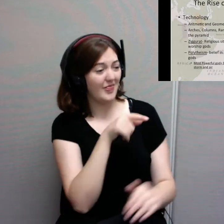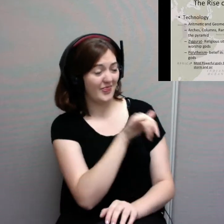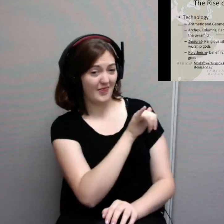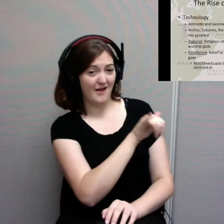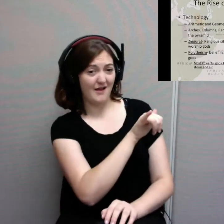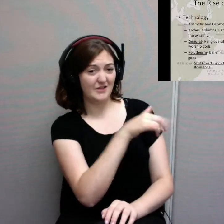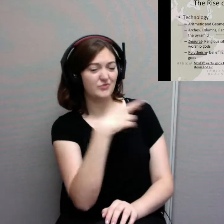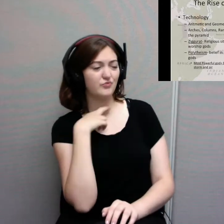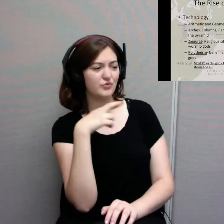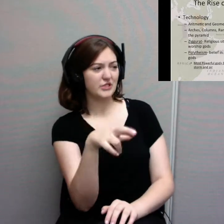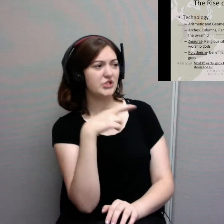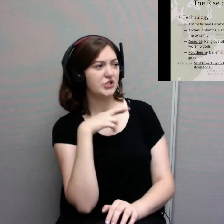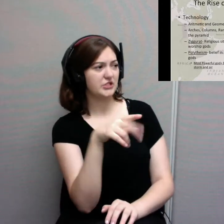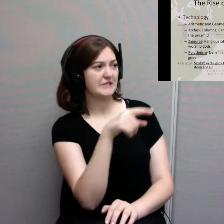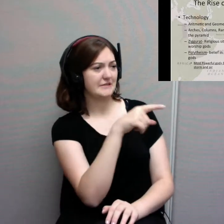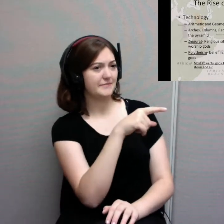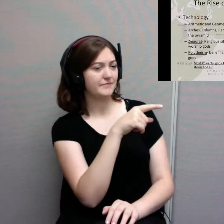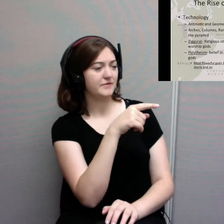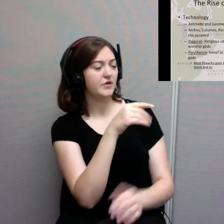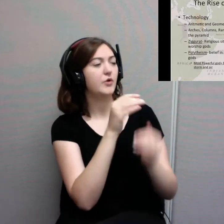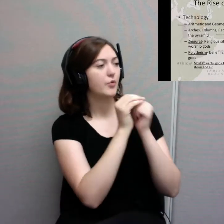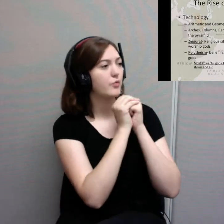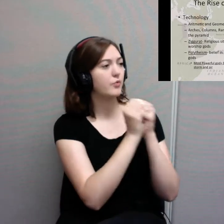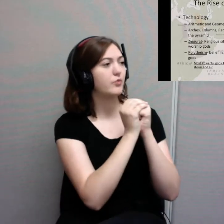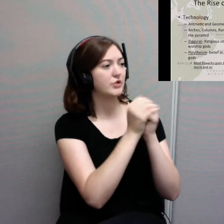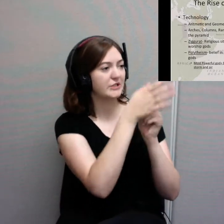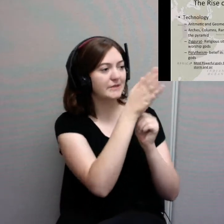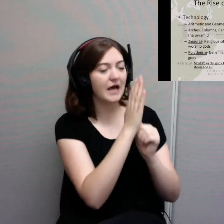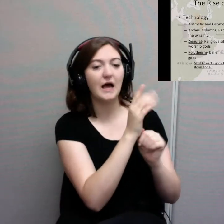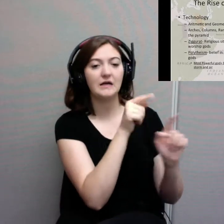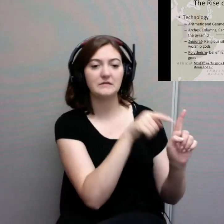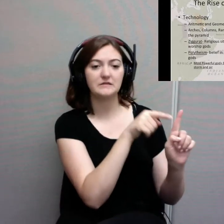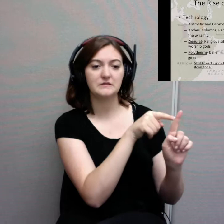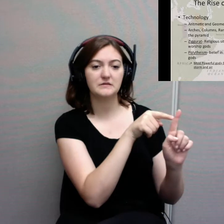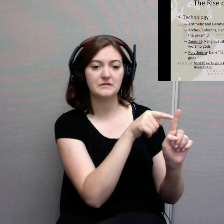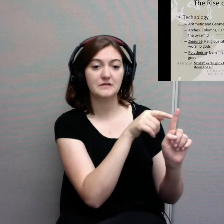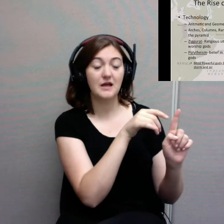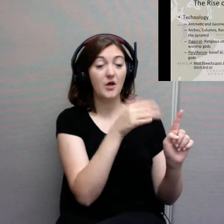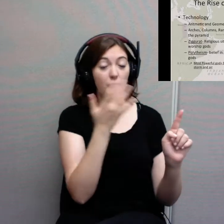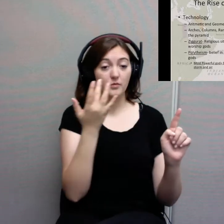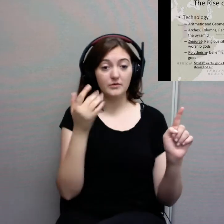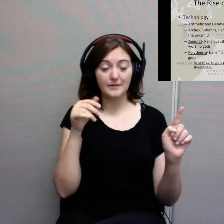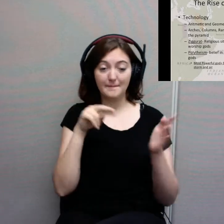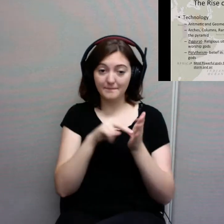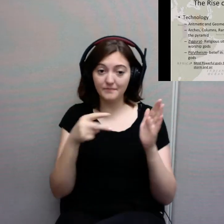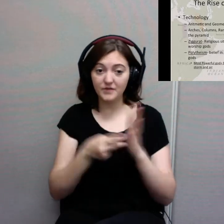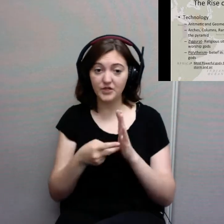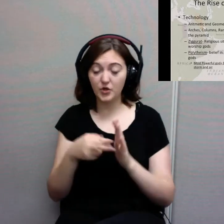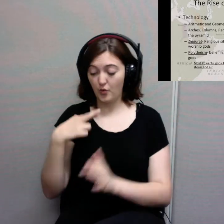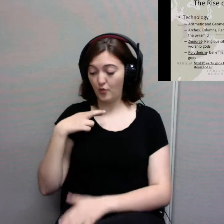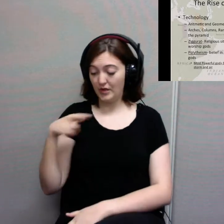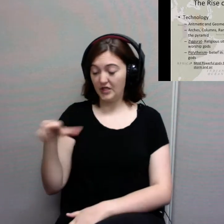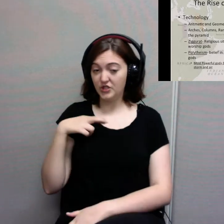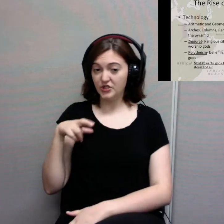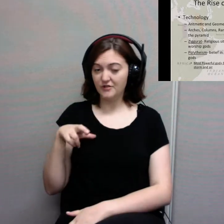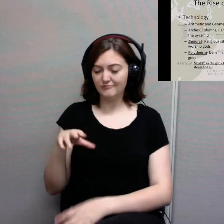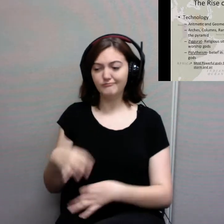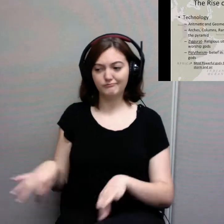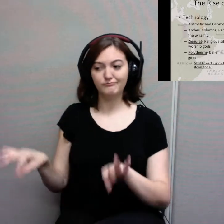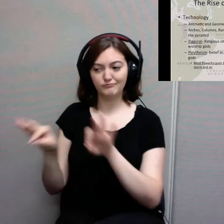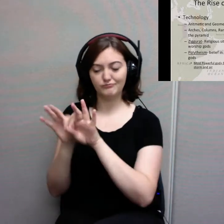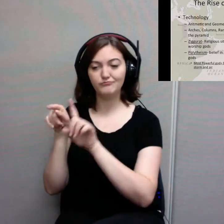that tell us? That tells us that religion is important to these civilizations. Now, at this time, the